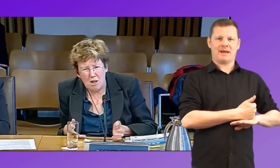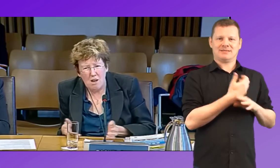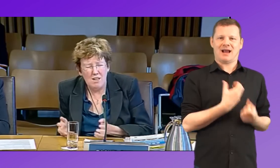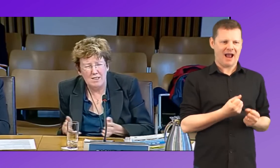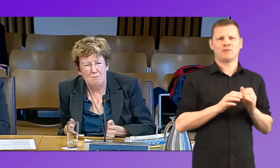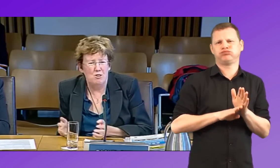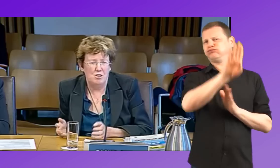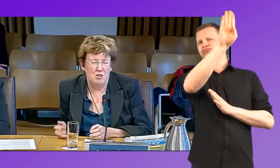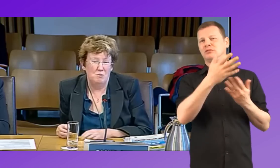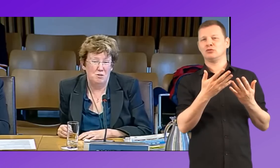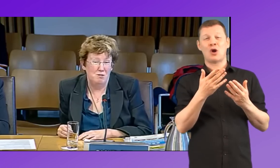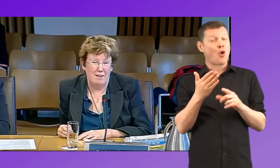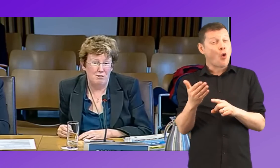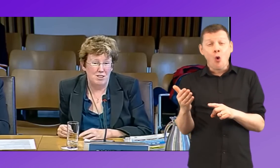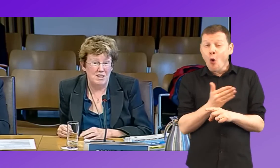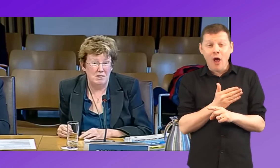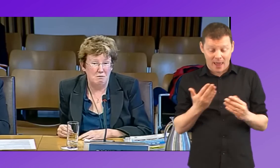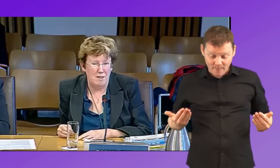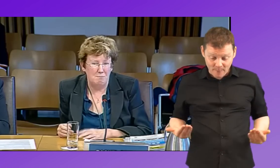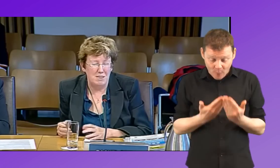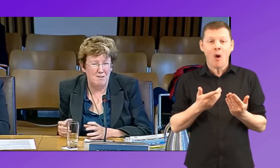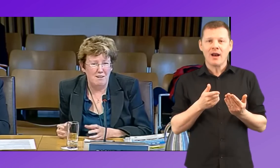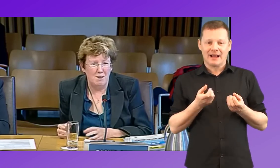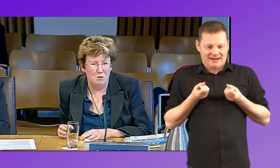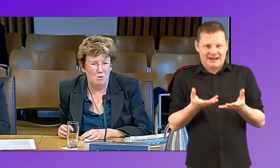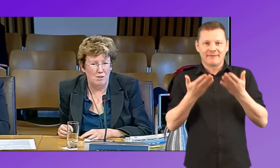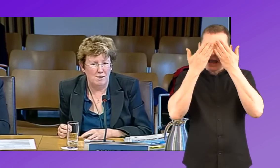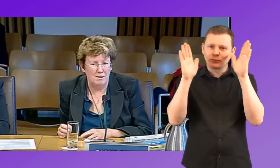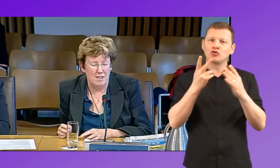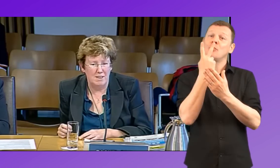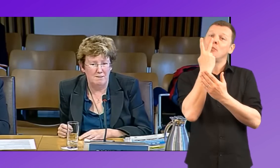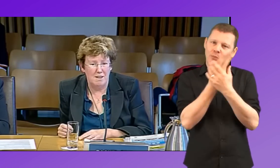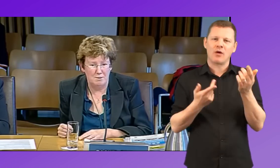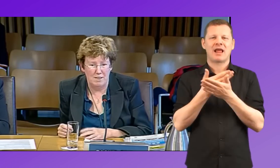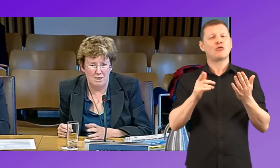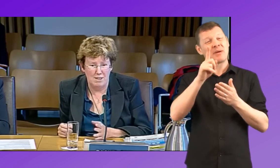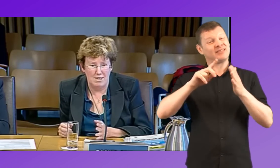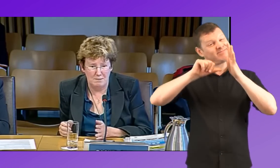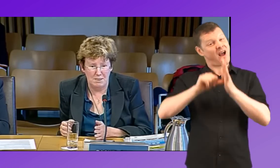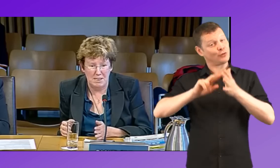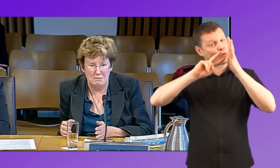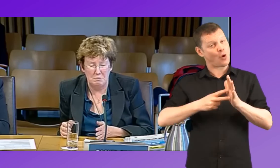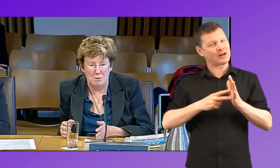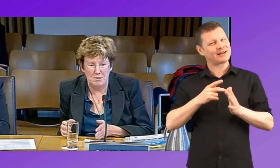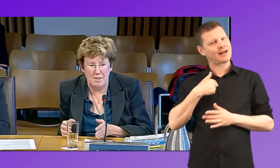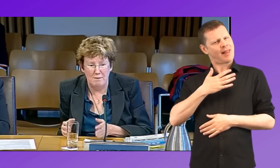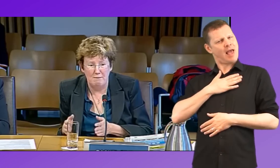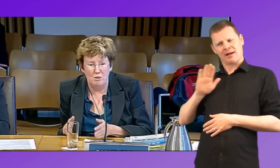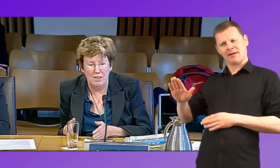So early exposure to two languages is a good thing, but it's very hard to organize. And that's why I quite like the BDA's response there where they were looking